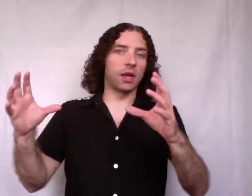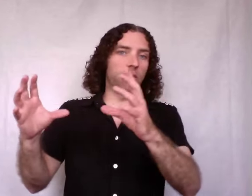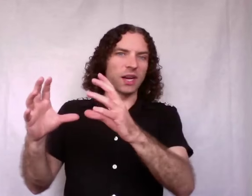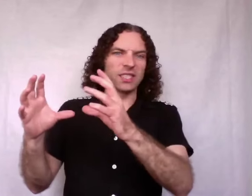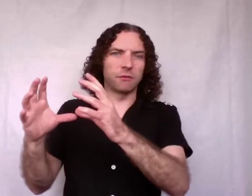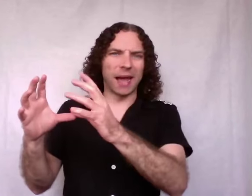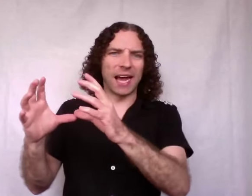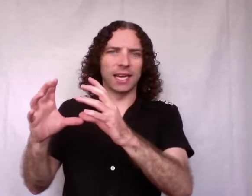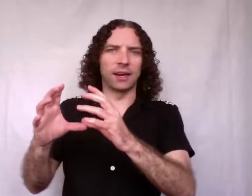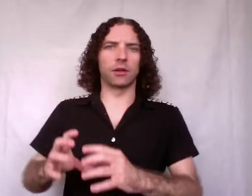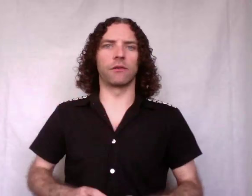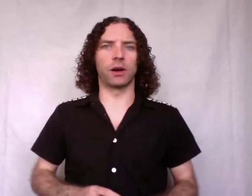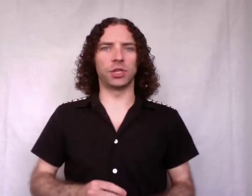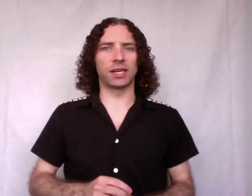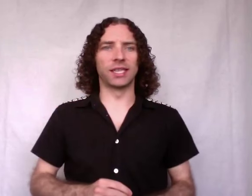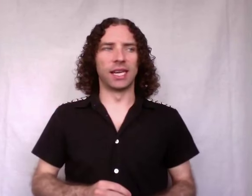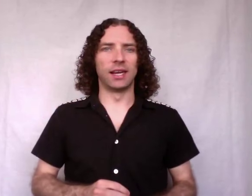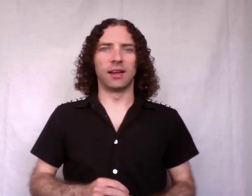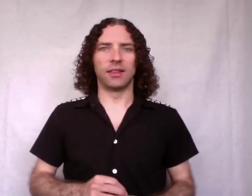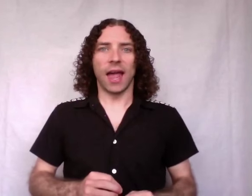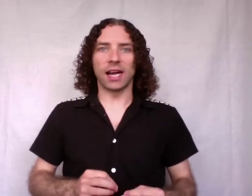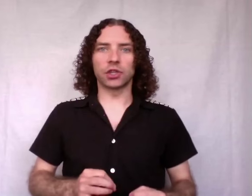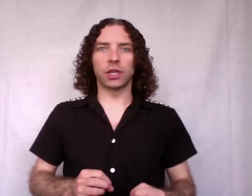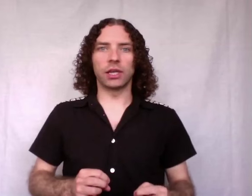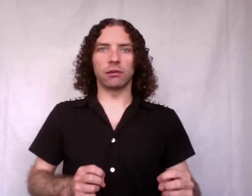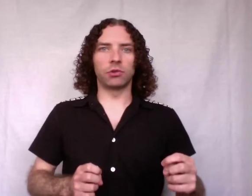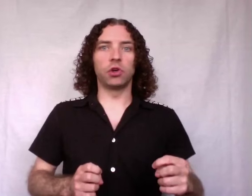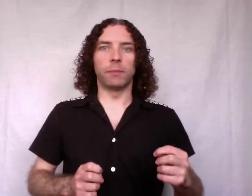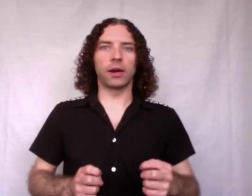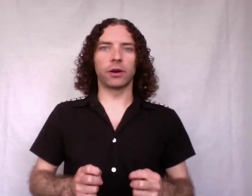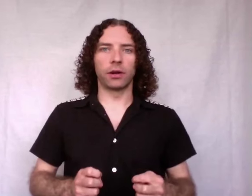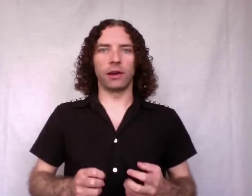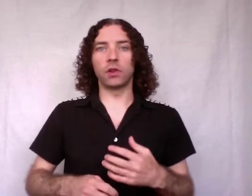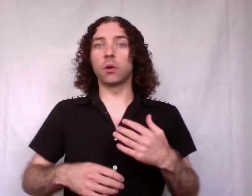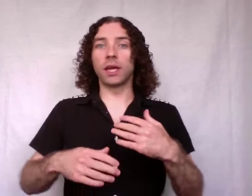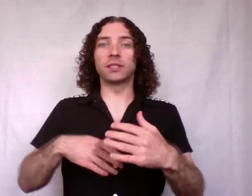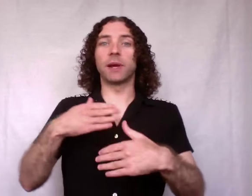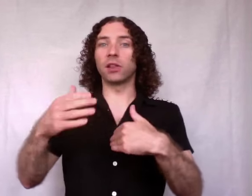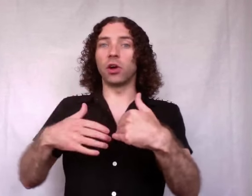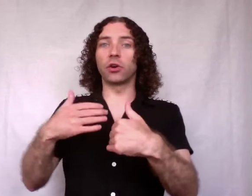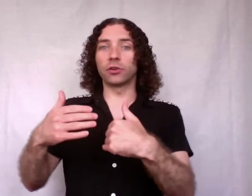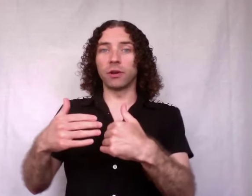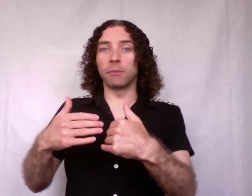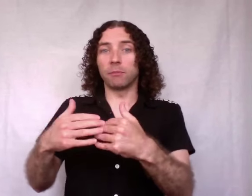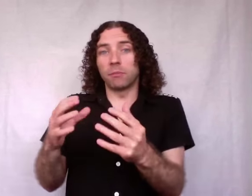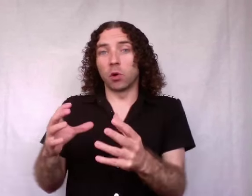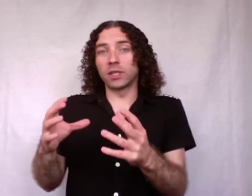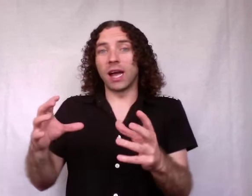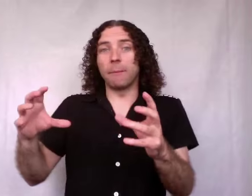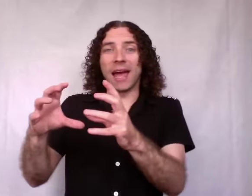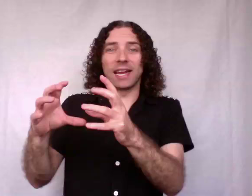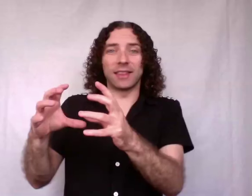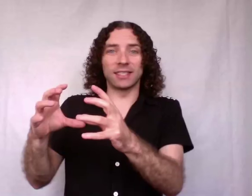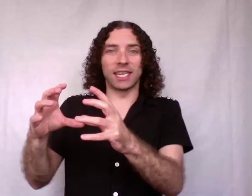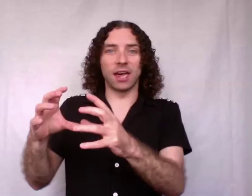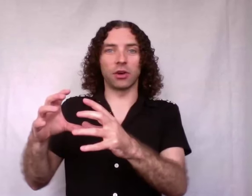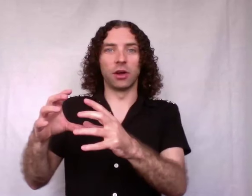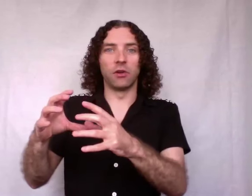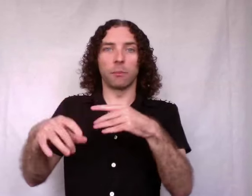aggressive packing together of objects. They actually do better. Even though they spend more time packing things together, the